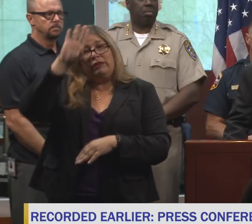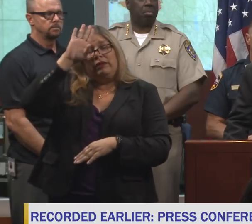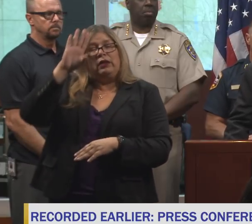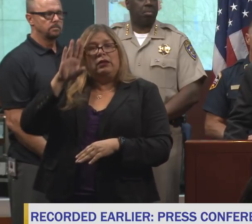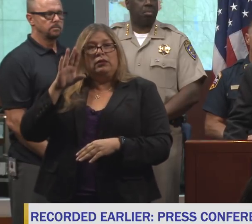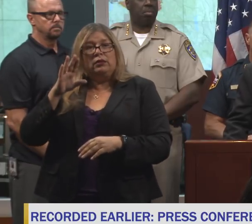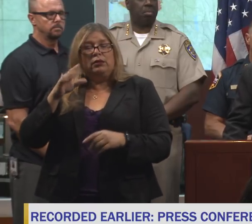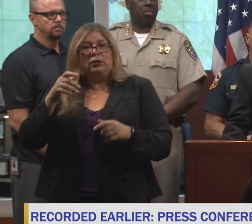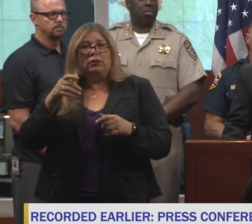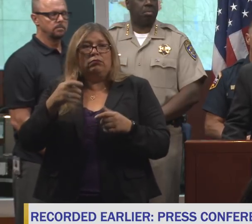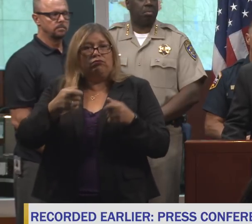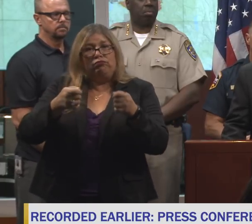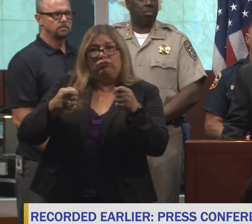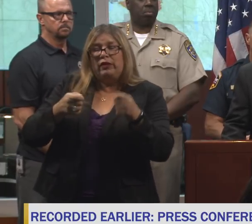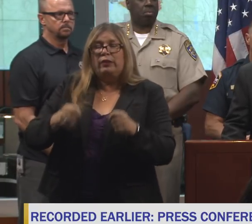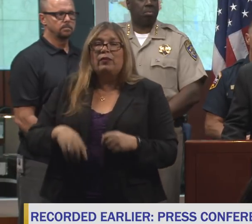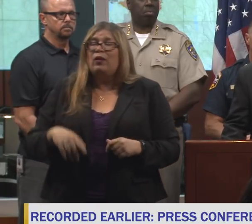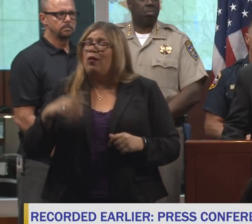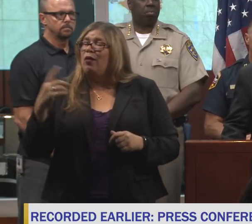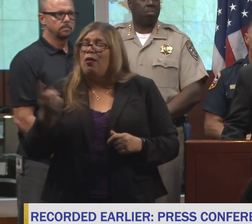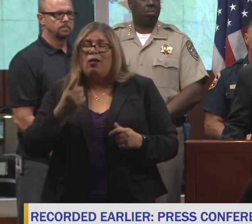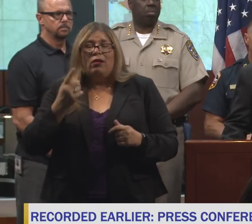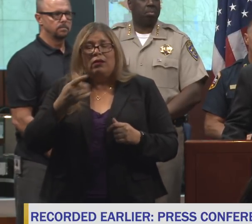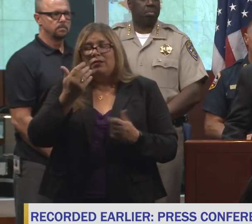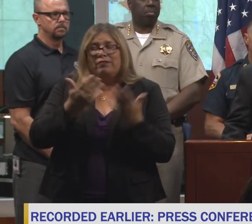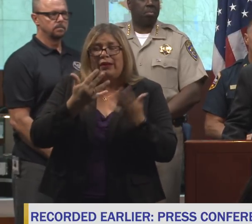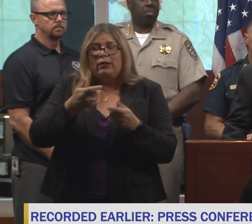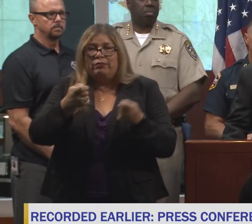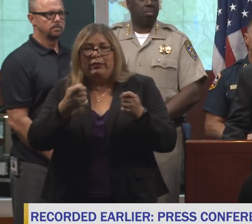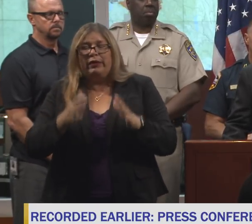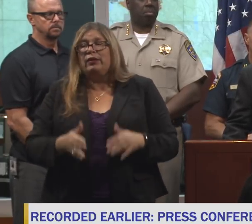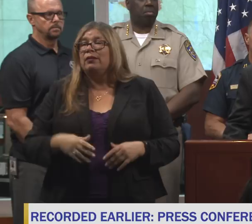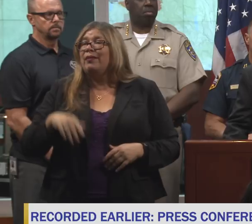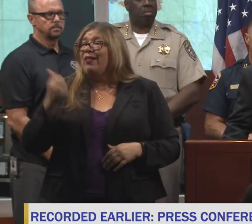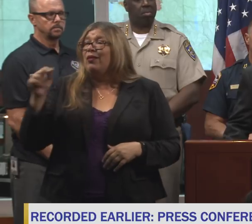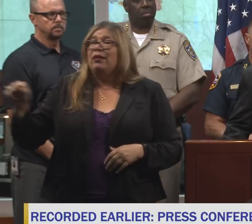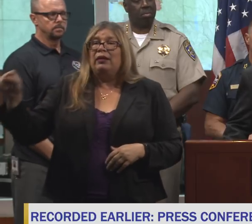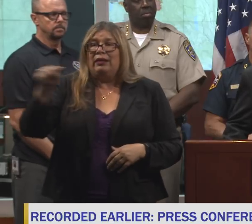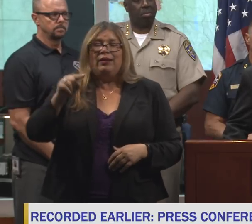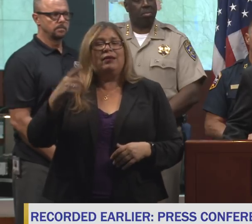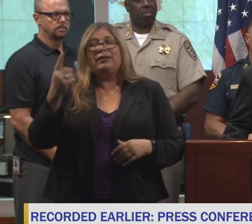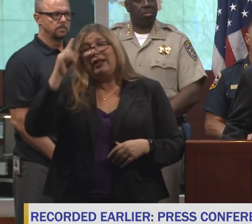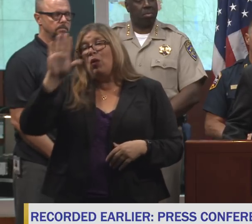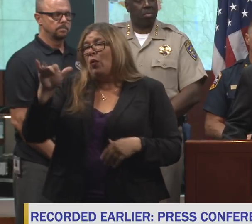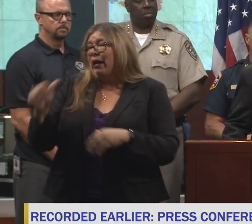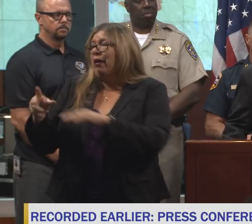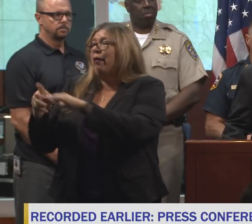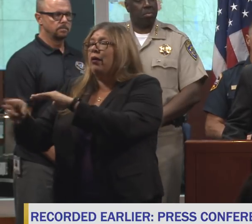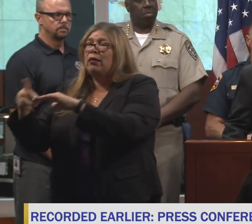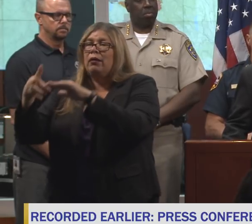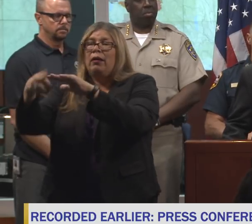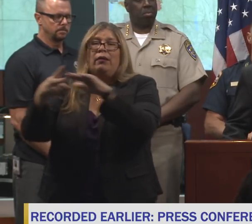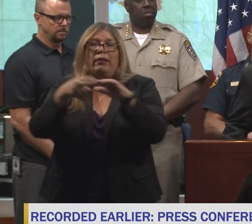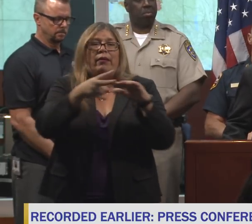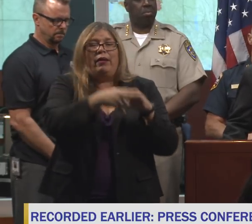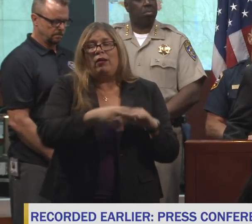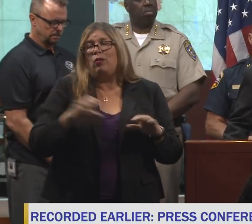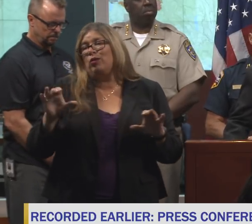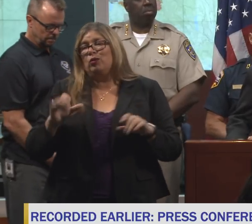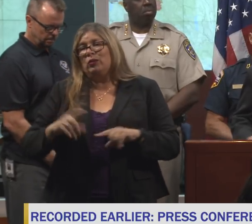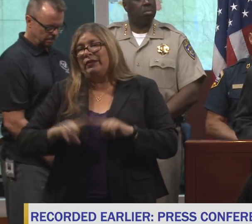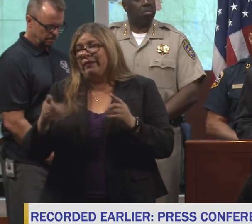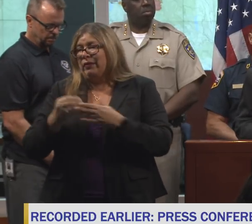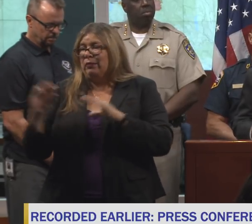there will always be people who believe there's plenty of room for cutting out certain activities or doing them differently.